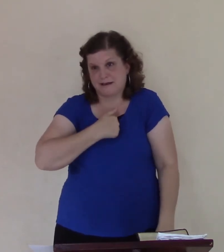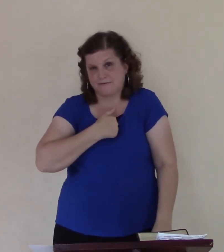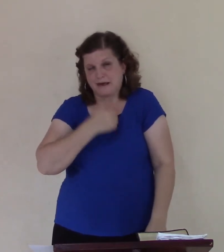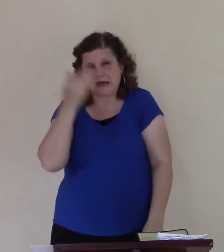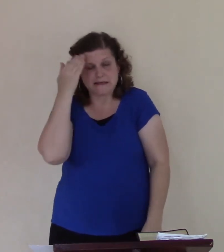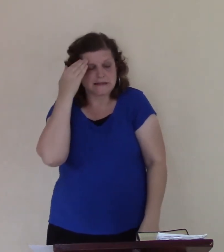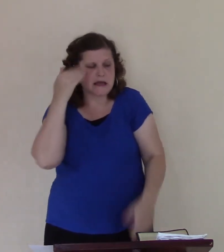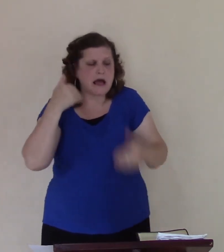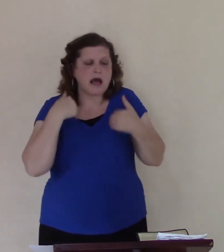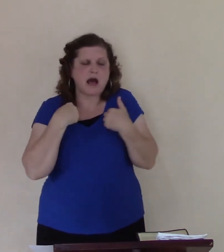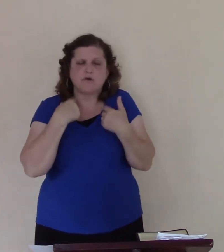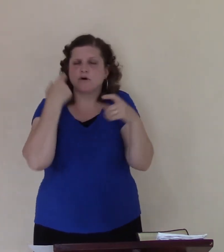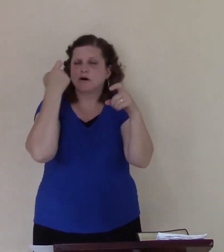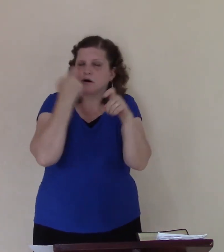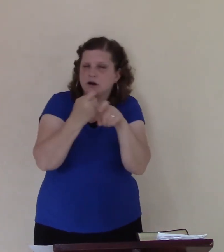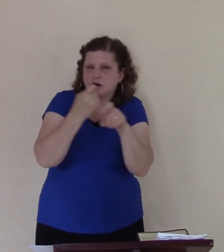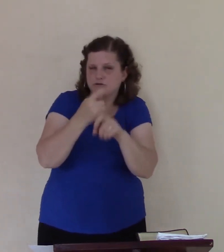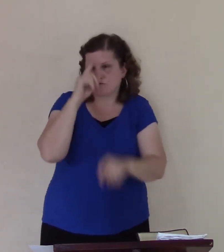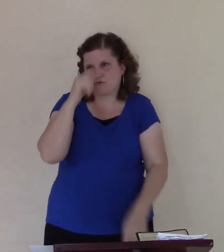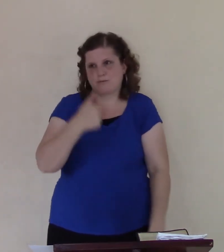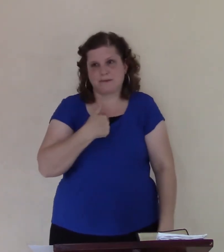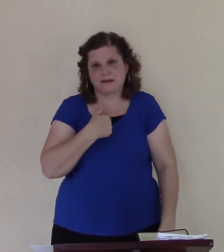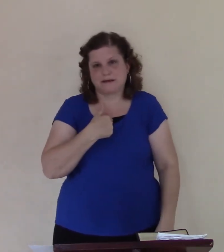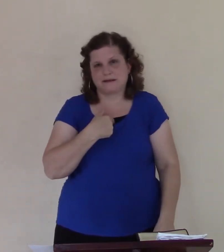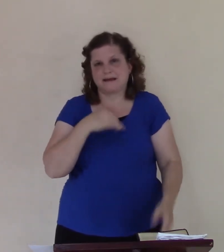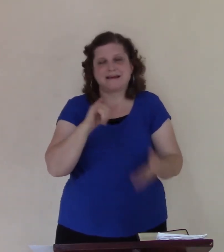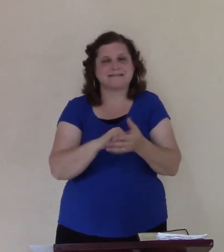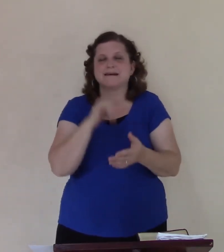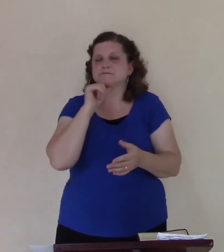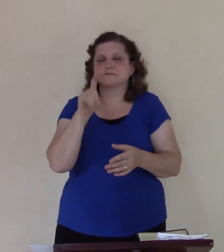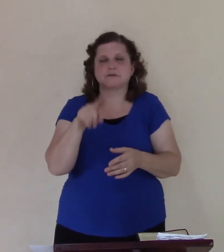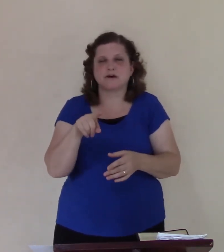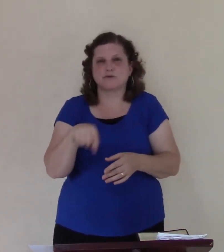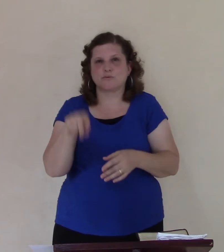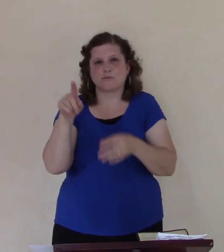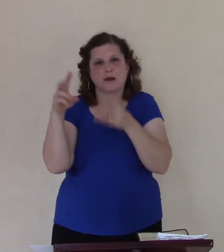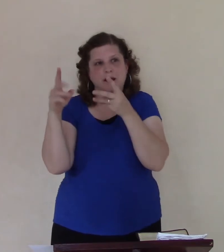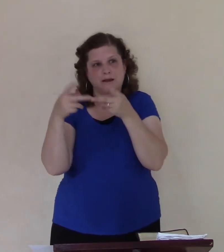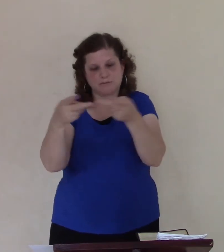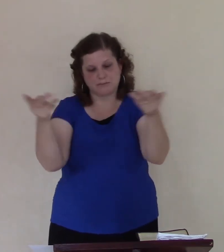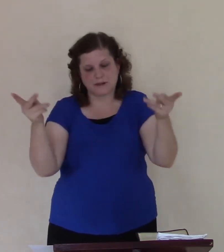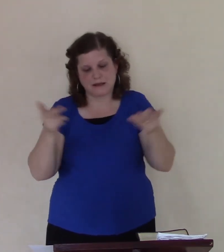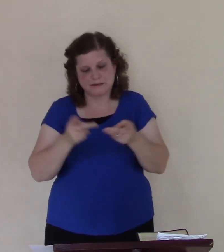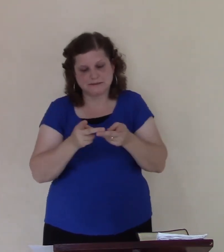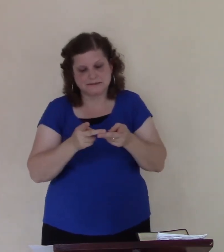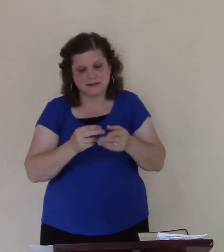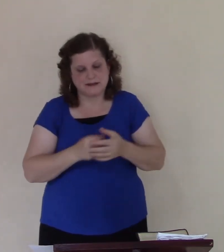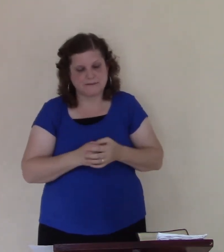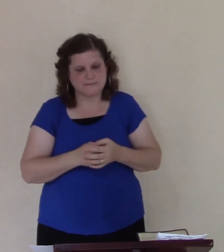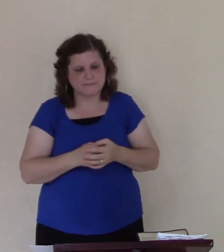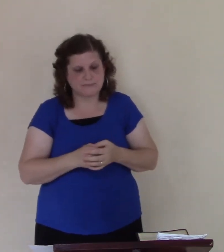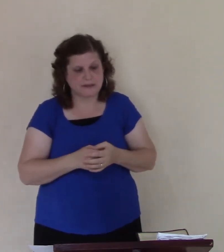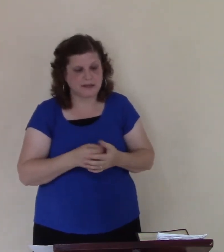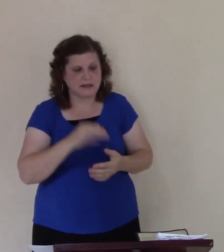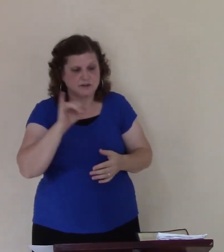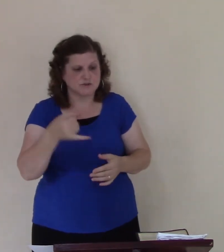you, and how, no, that's not what I'm going to say to you. It's not rejoicing with the people of Nineveh, what God has done.